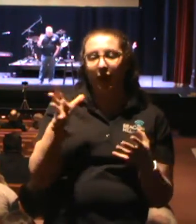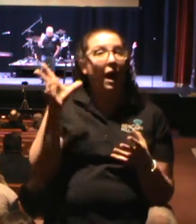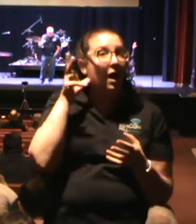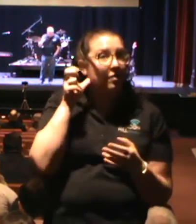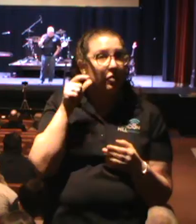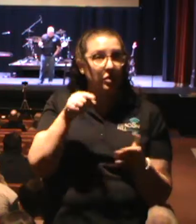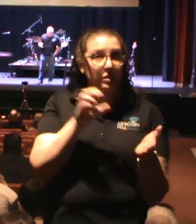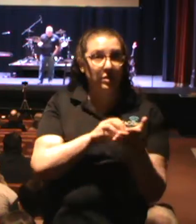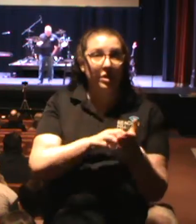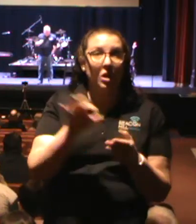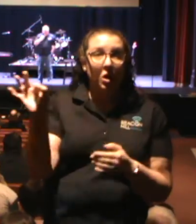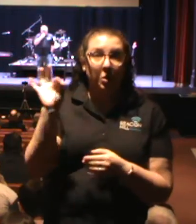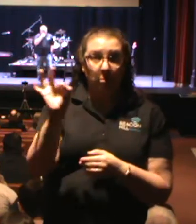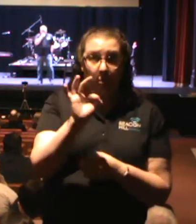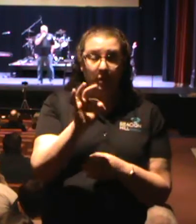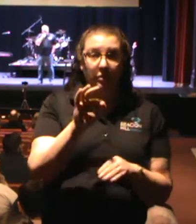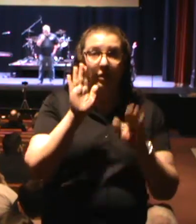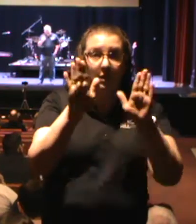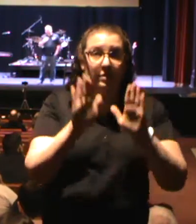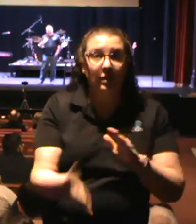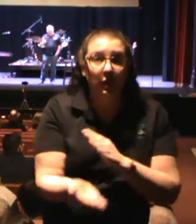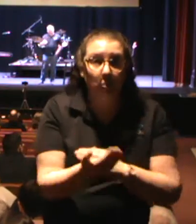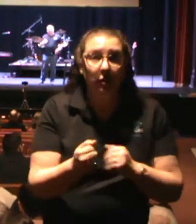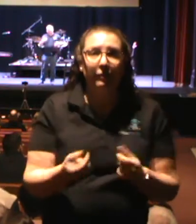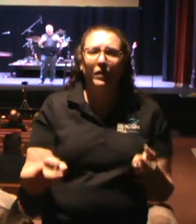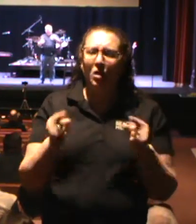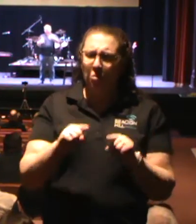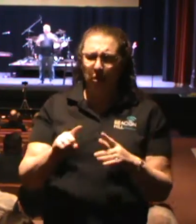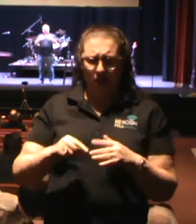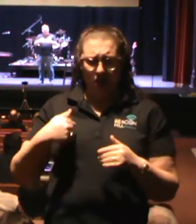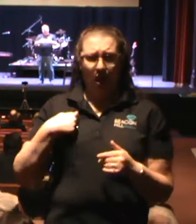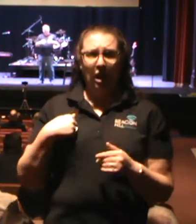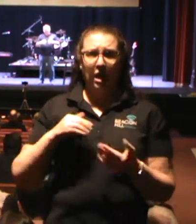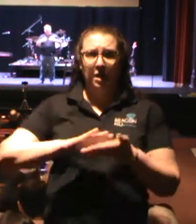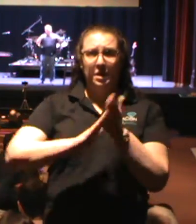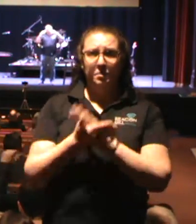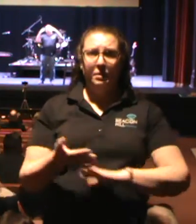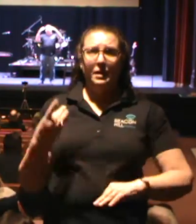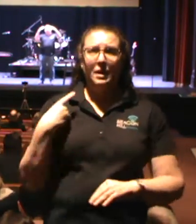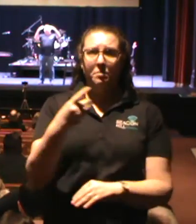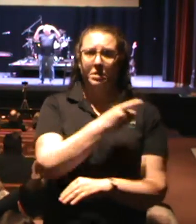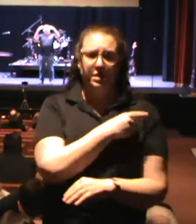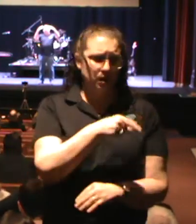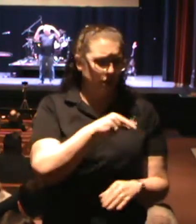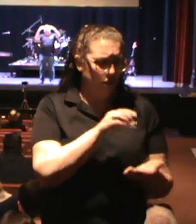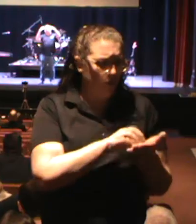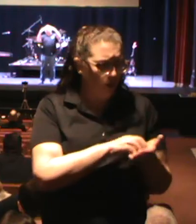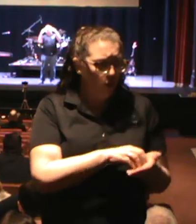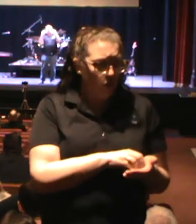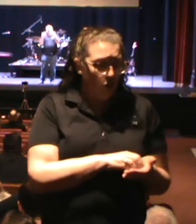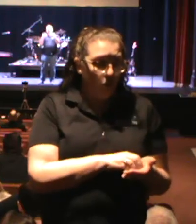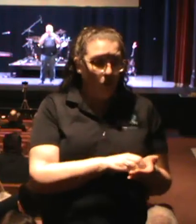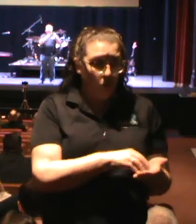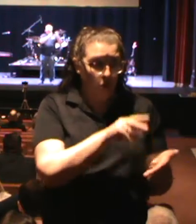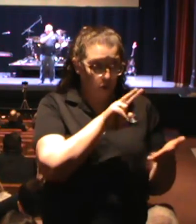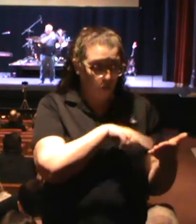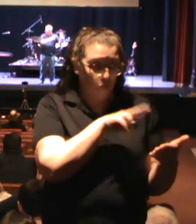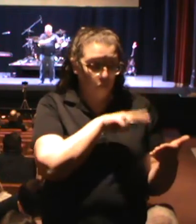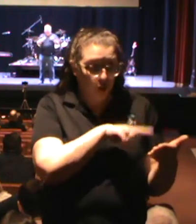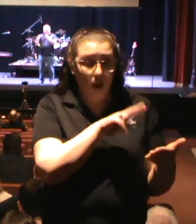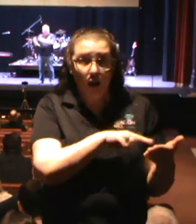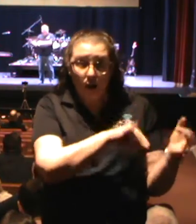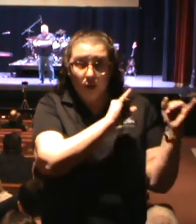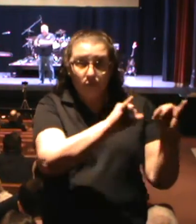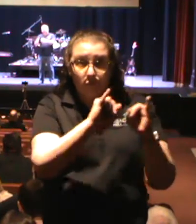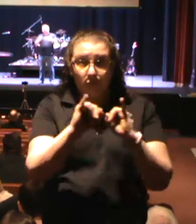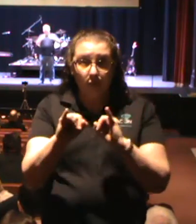on a Sunday morning. And when I became a deacon, this passage was read to me. It was instructed to me, and we